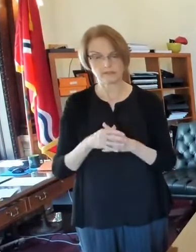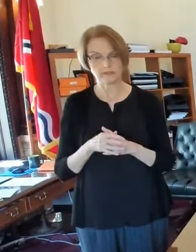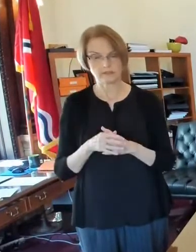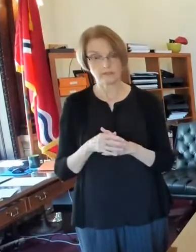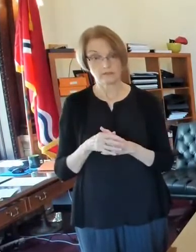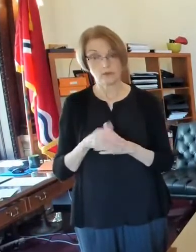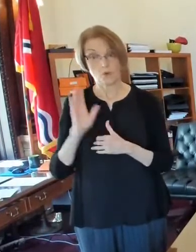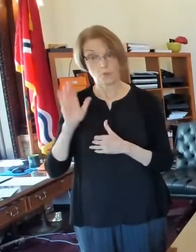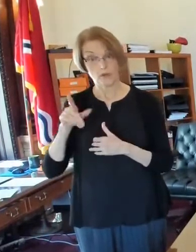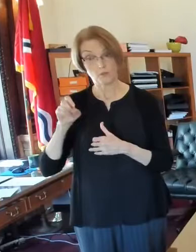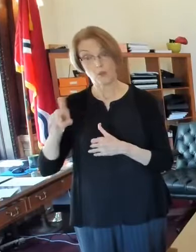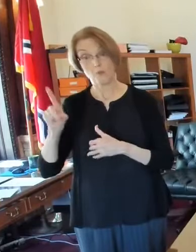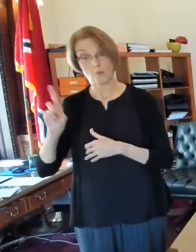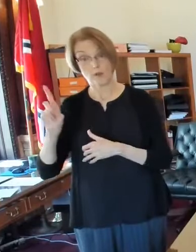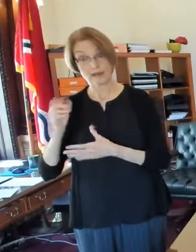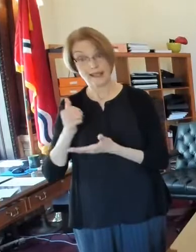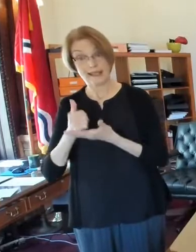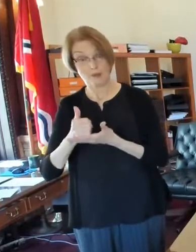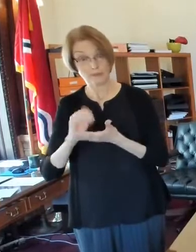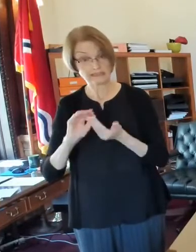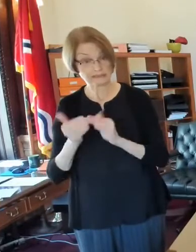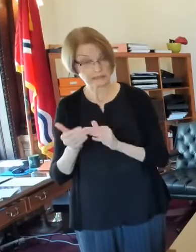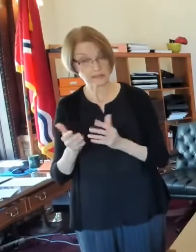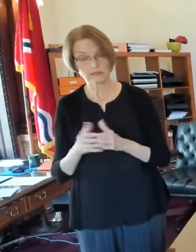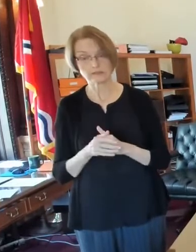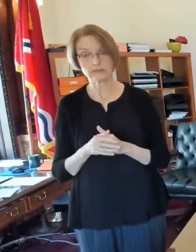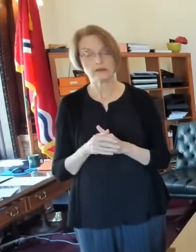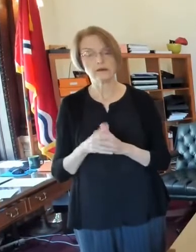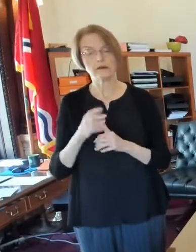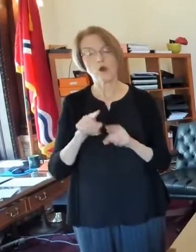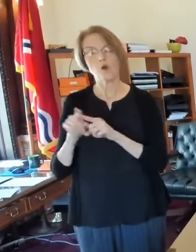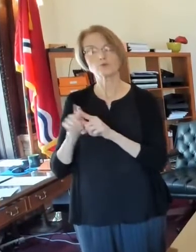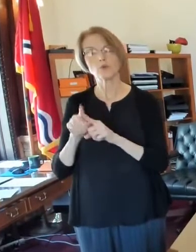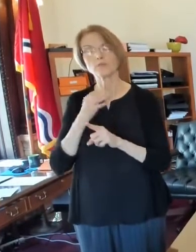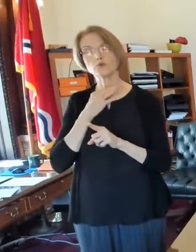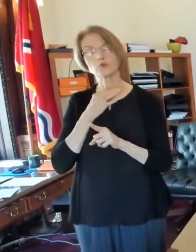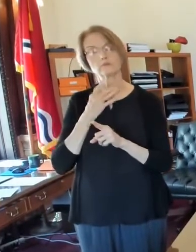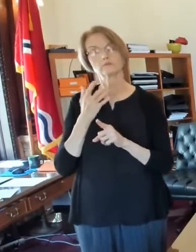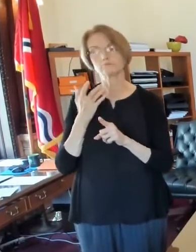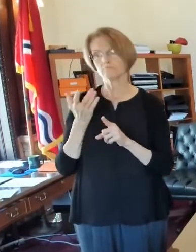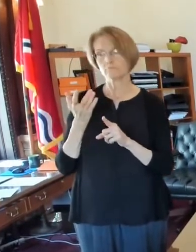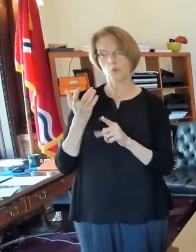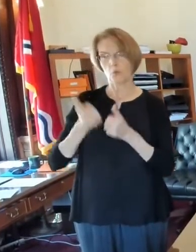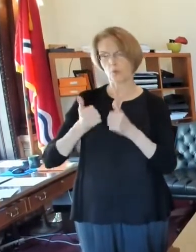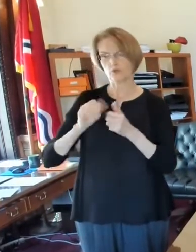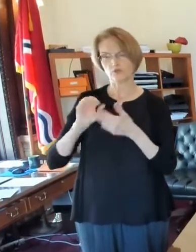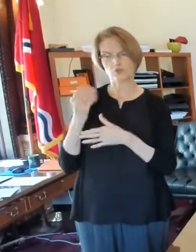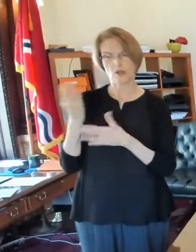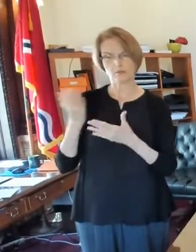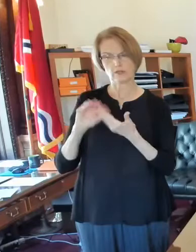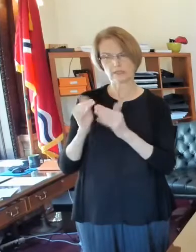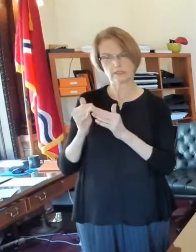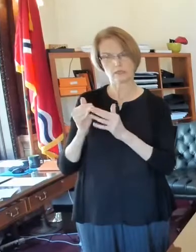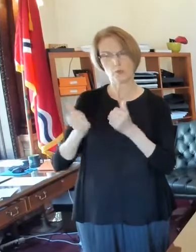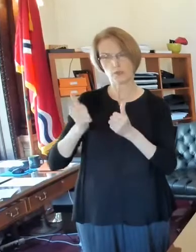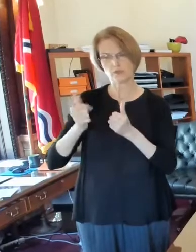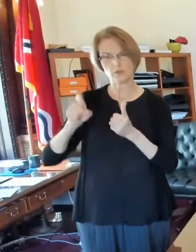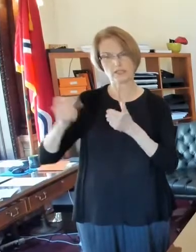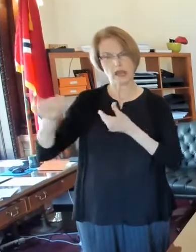city and what jobs the city is currently hiring for. Okay. So Prop 1 is, um,